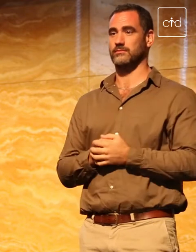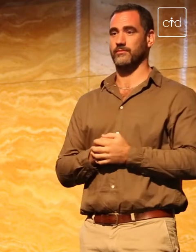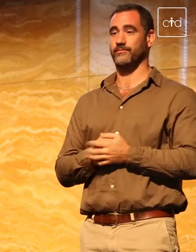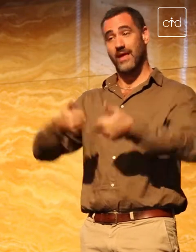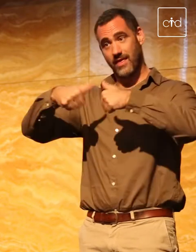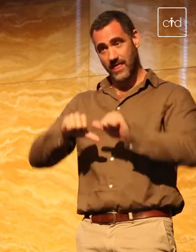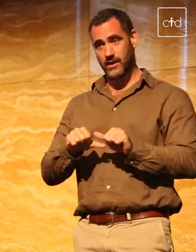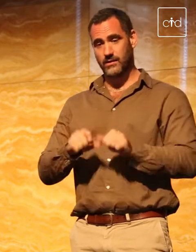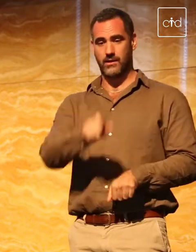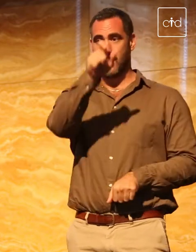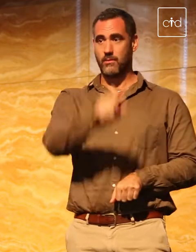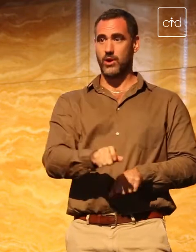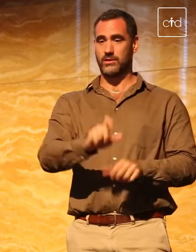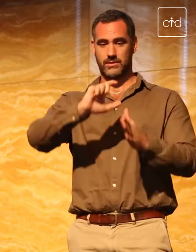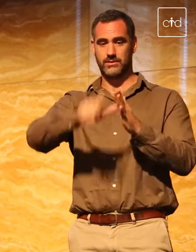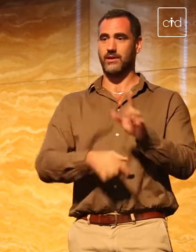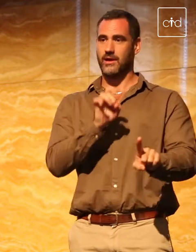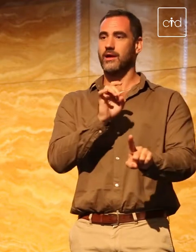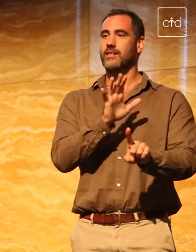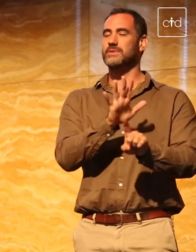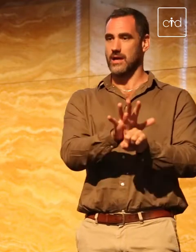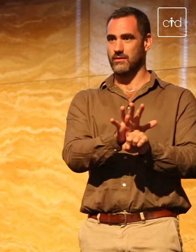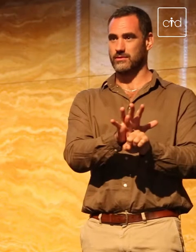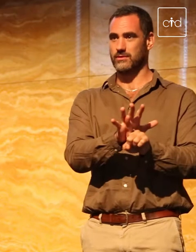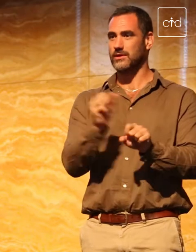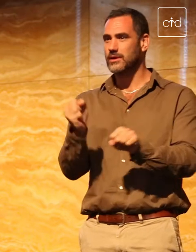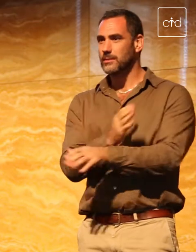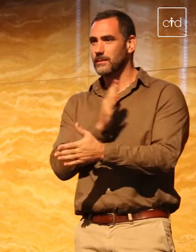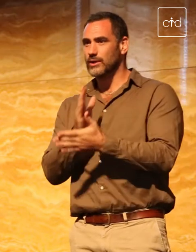disability. Listen to the person with the disability.